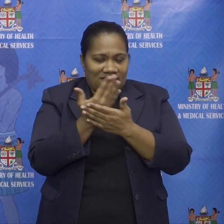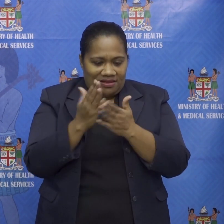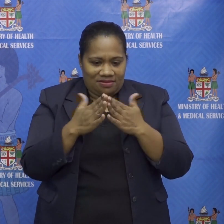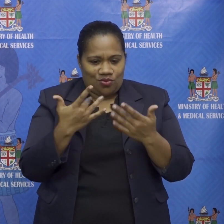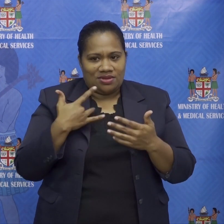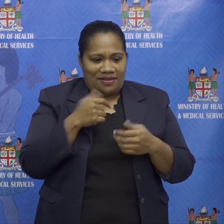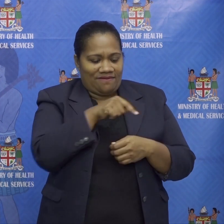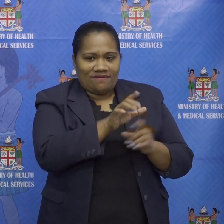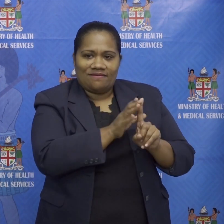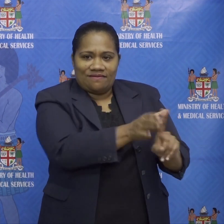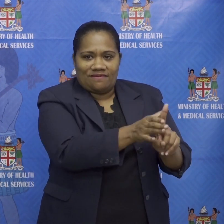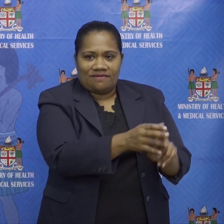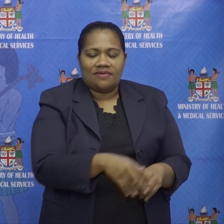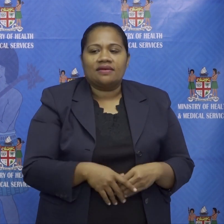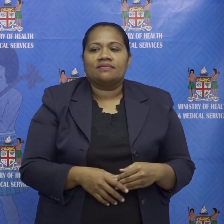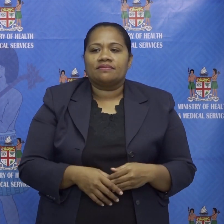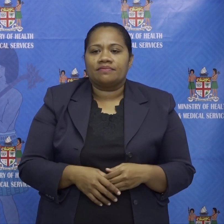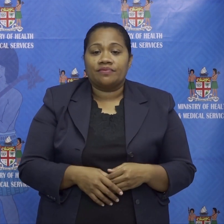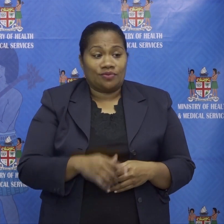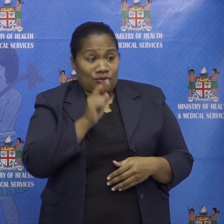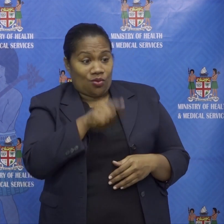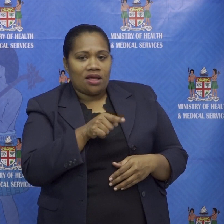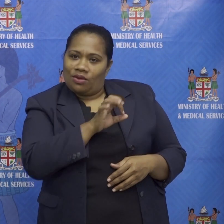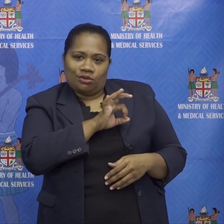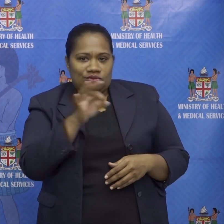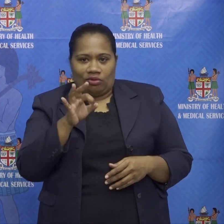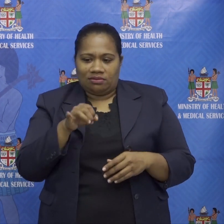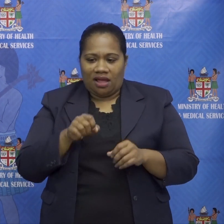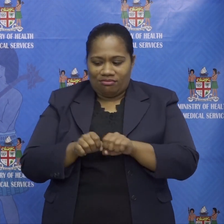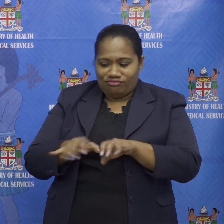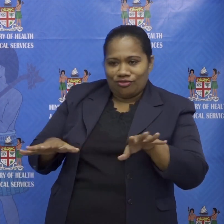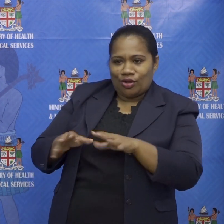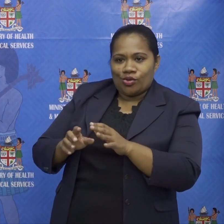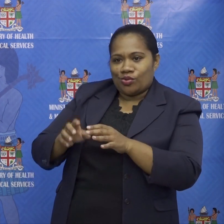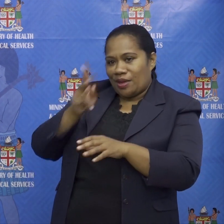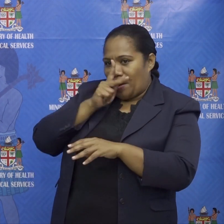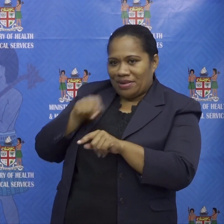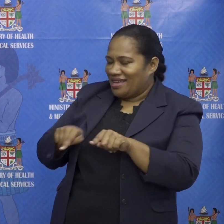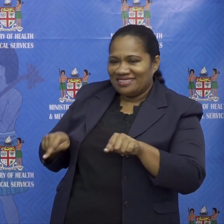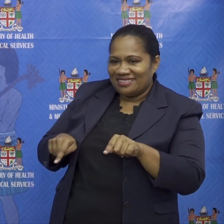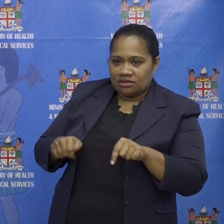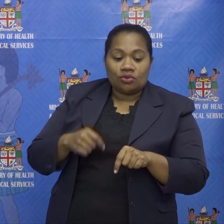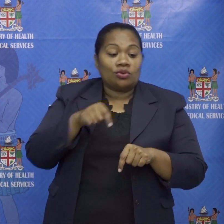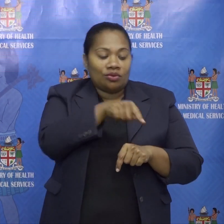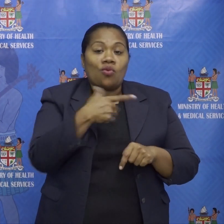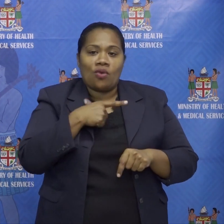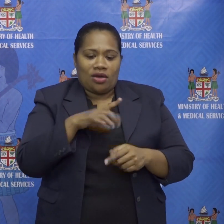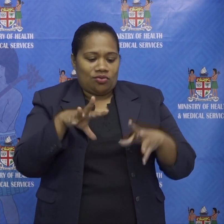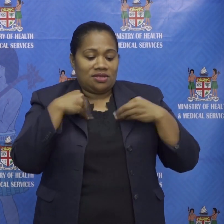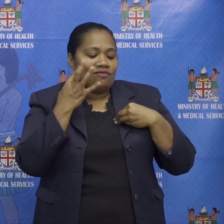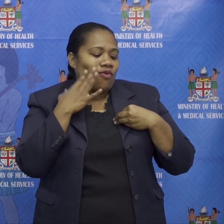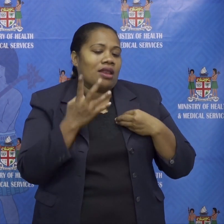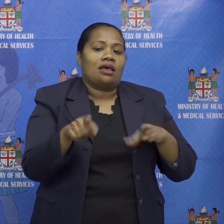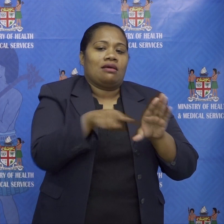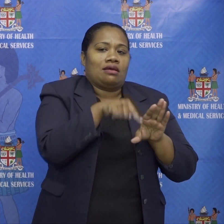because of that they're not considered a transmission risk to the public so with these latest cases there are now 42 active